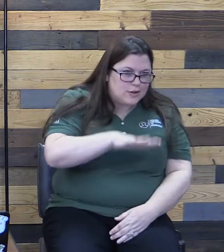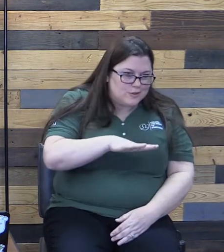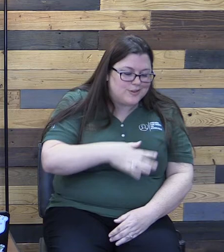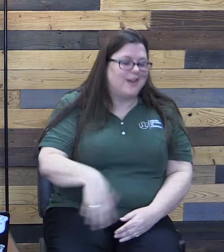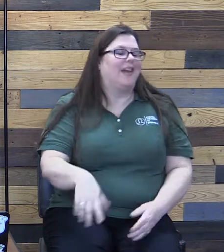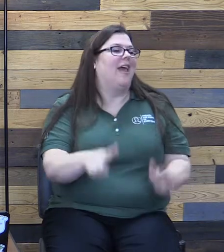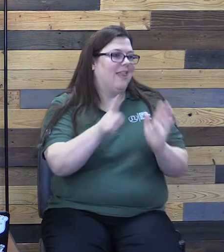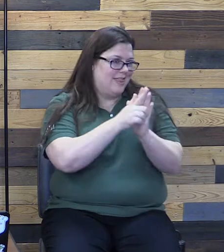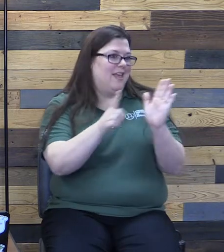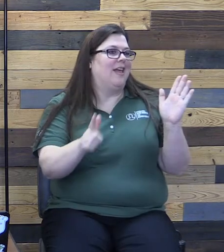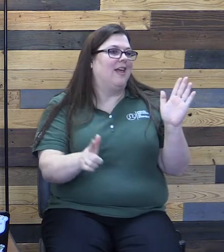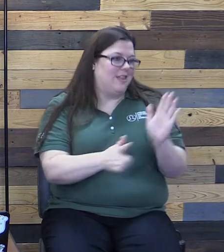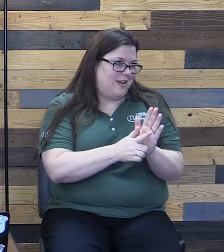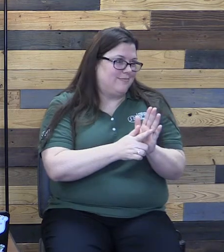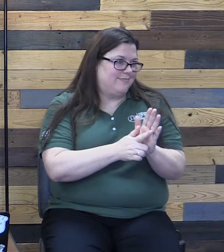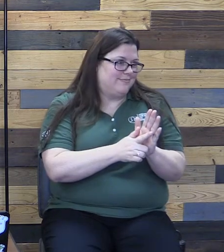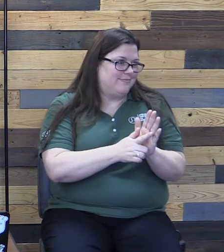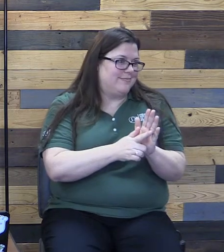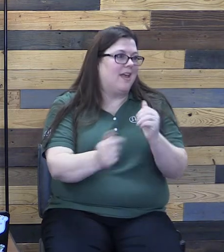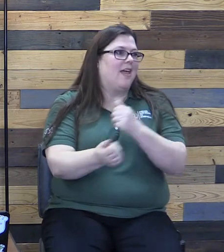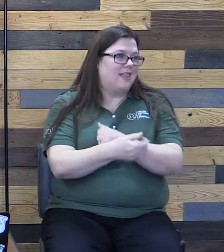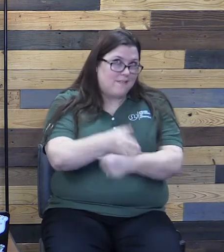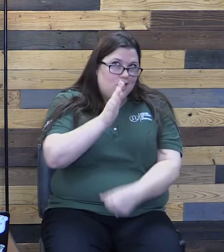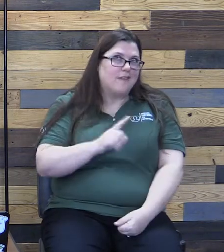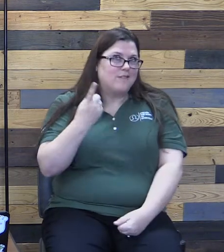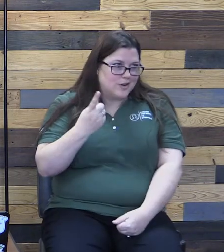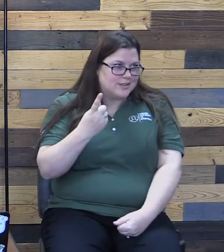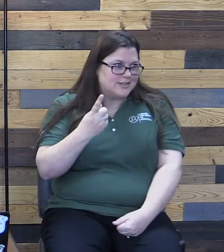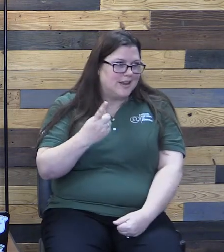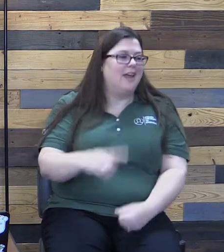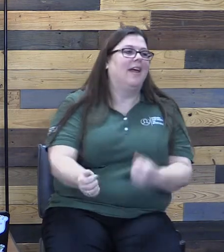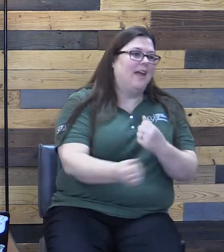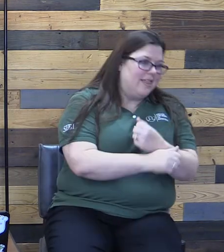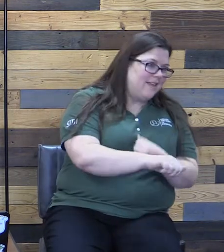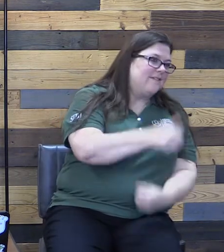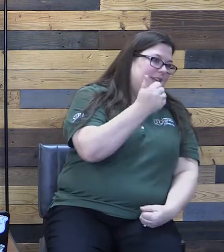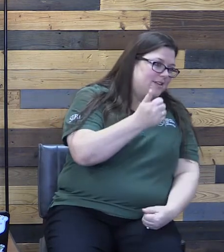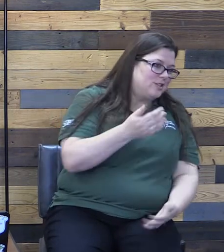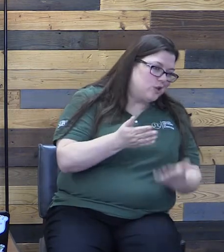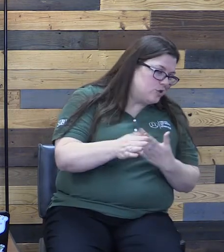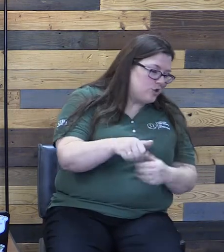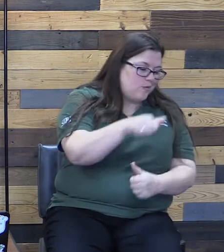is love God first and then love others. Serve one another.